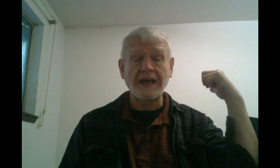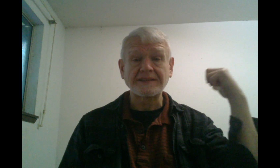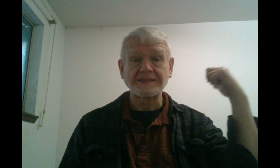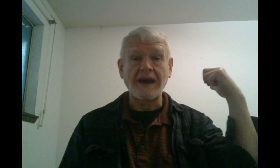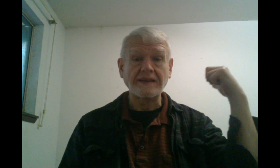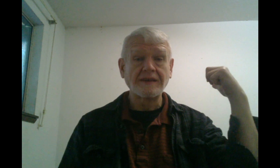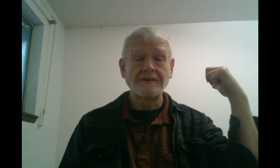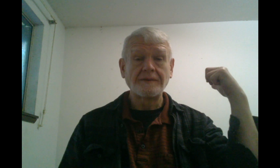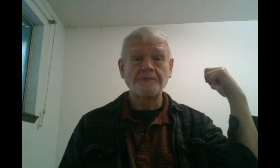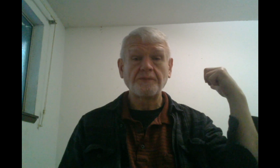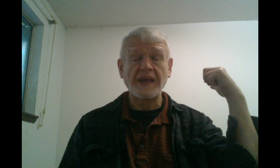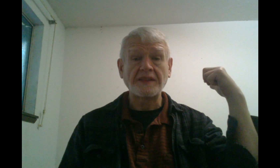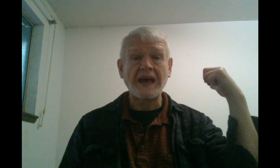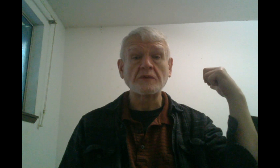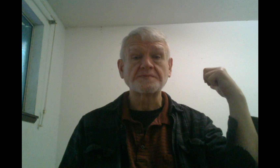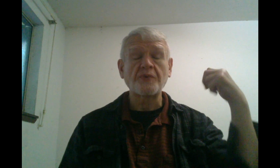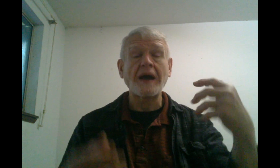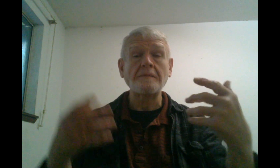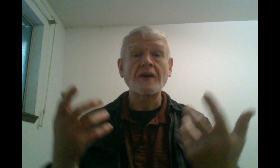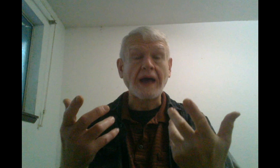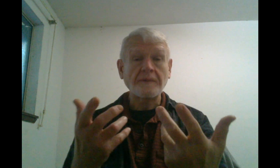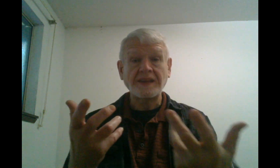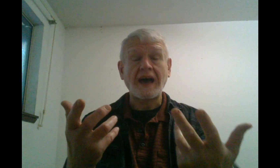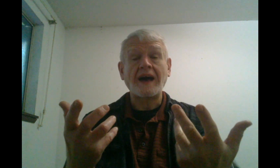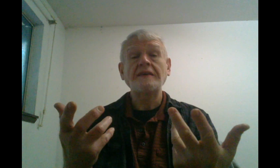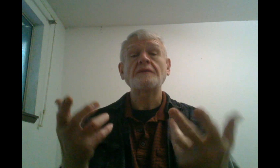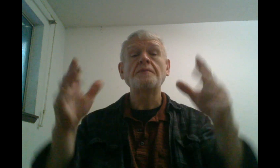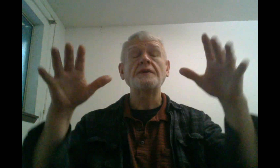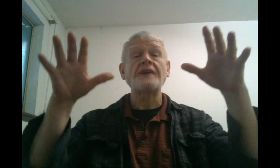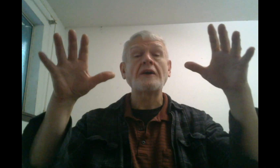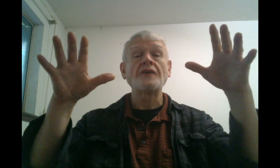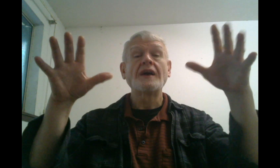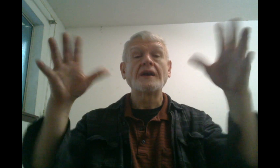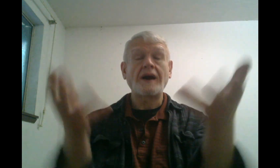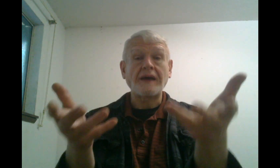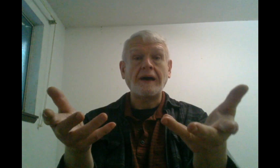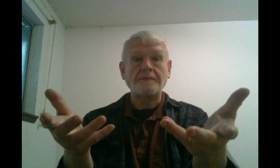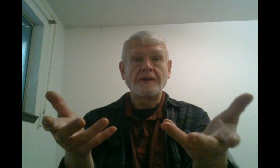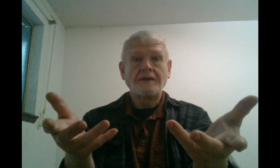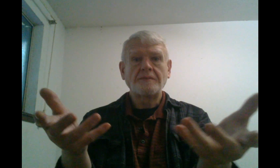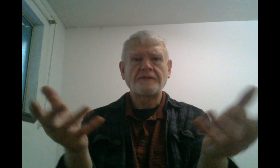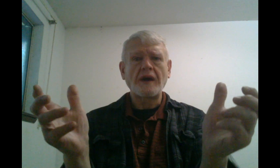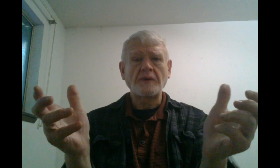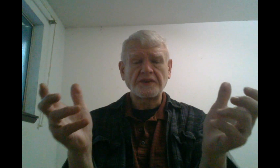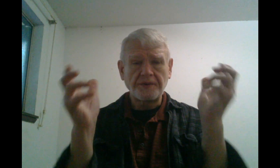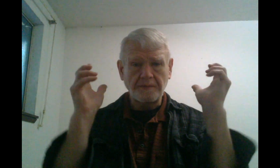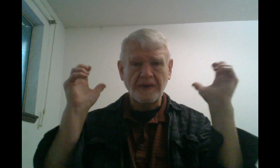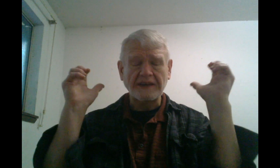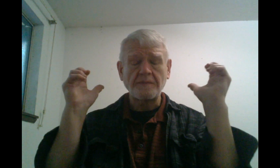last night. That was primary. I mean, I even put down, got up before I went back to